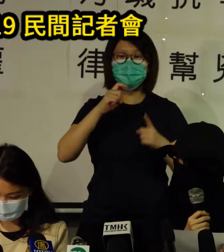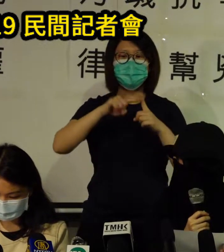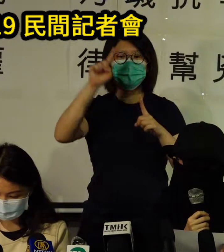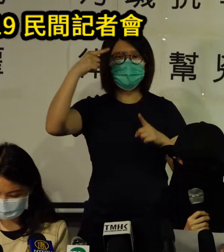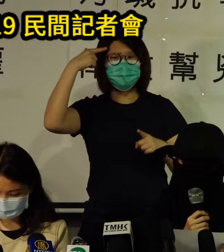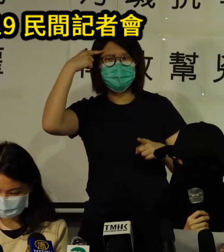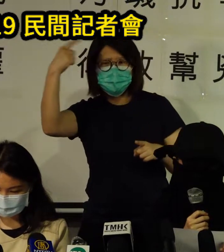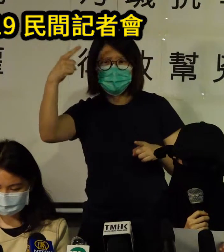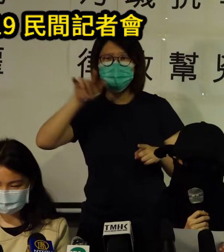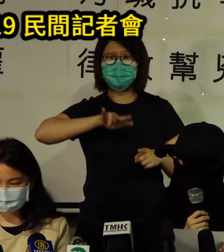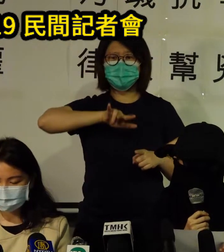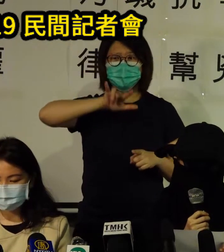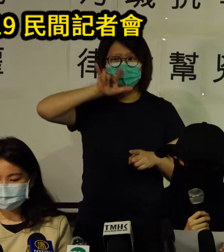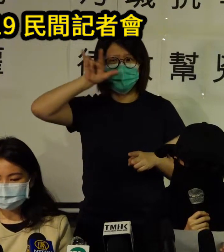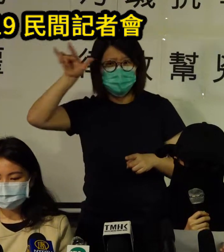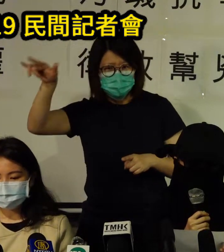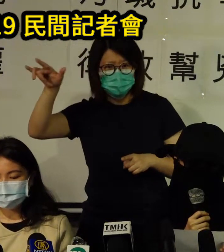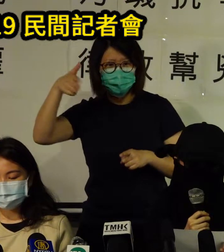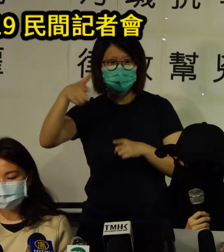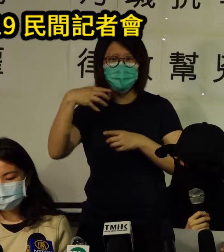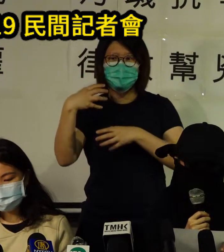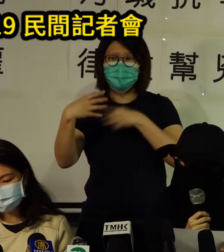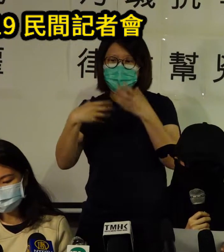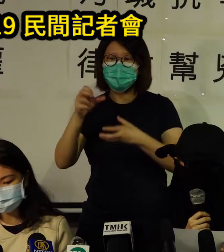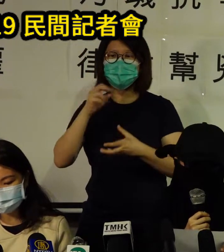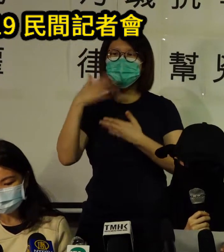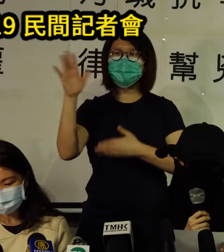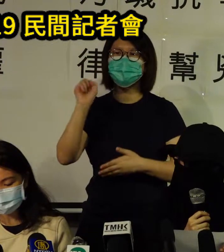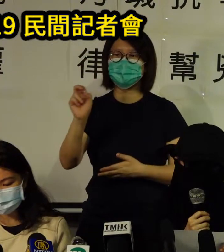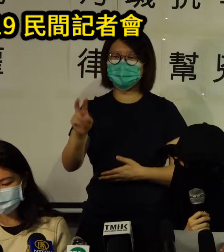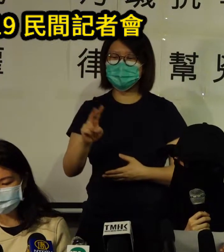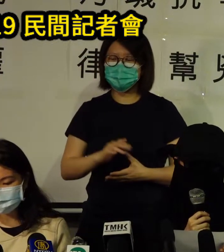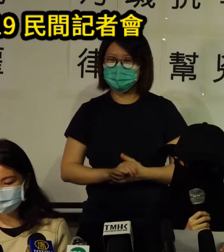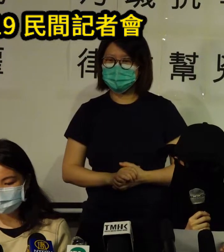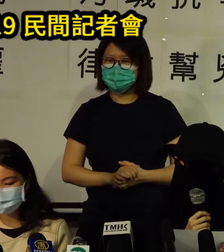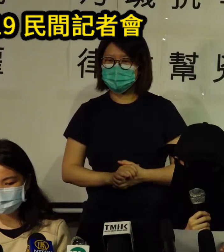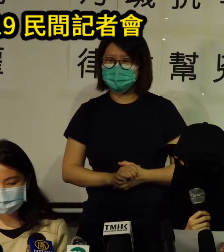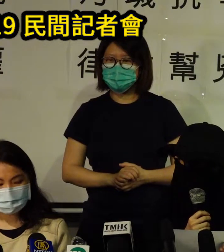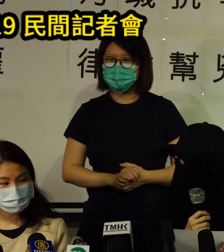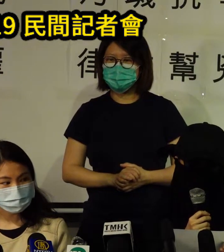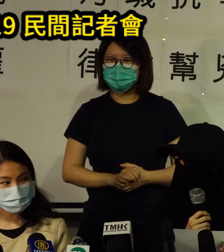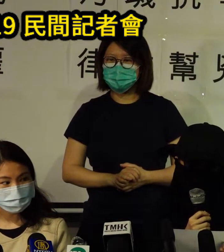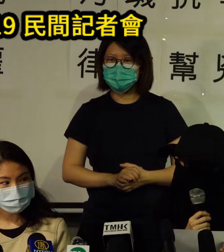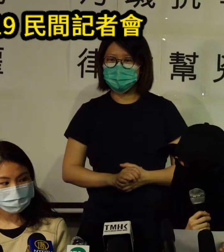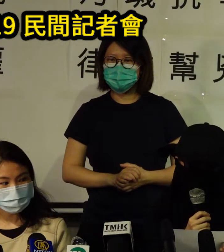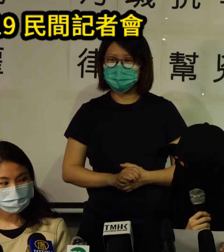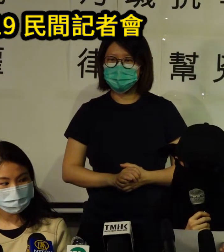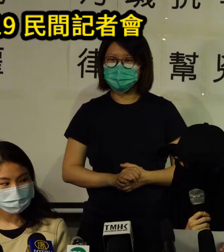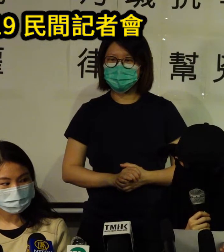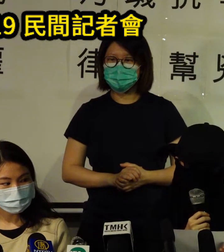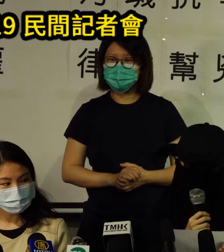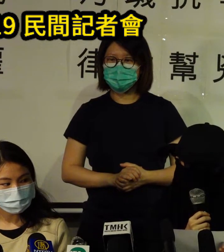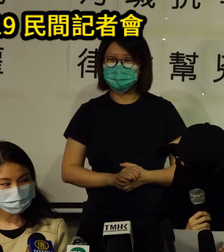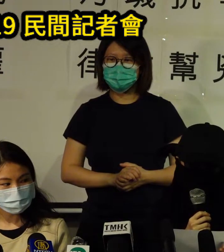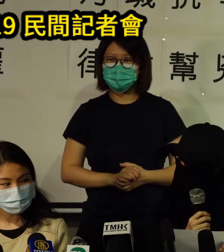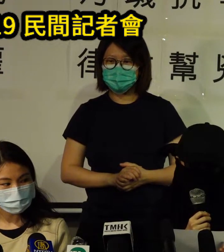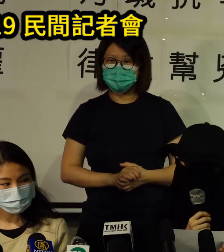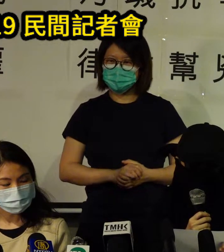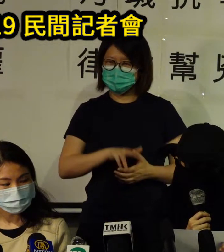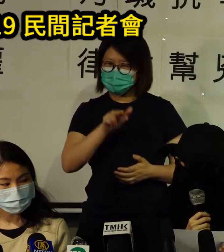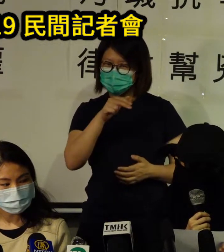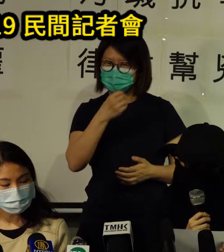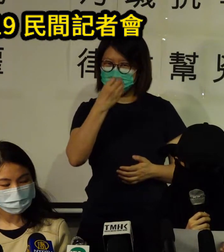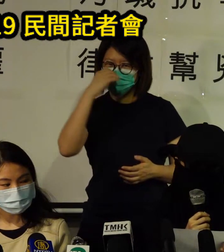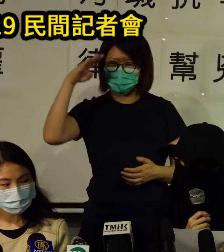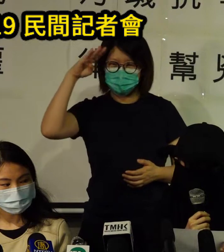propaganda and keep the truth afloat The Chinese Communist Party's stigmatization of pro-civil